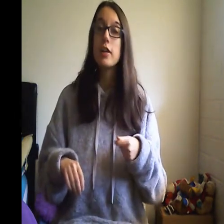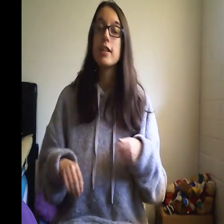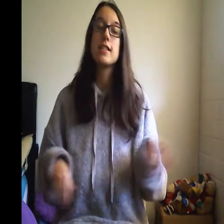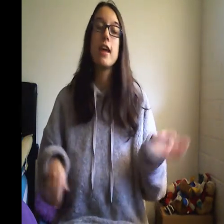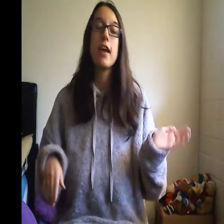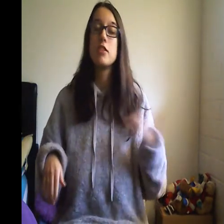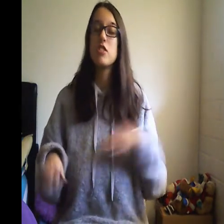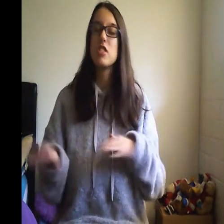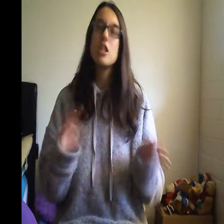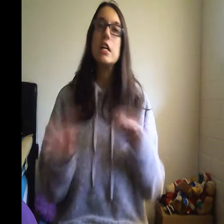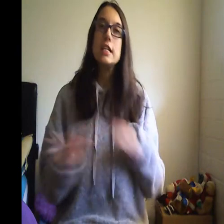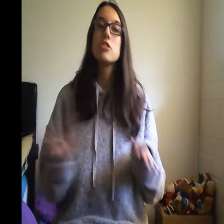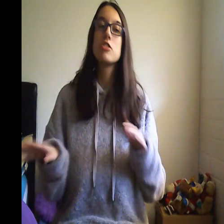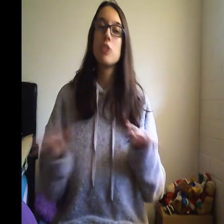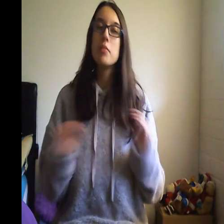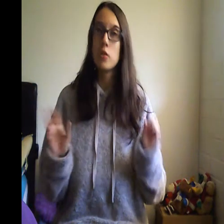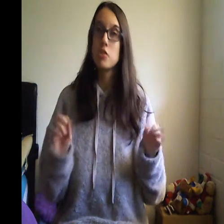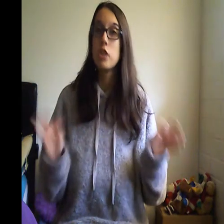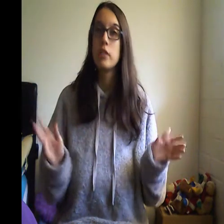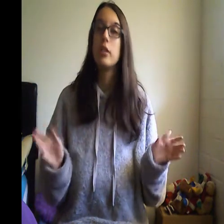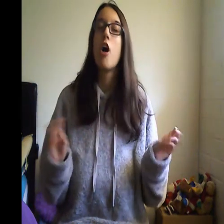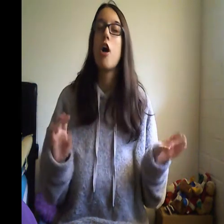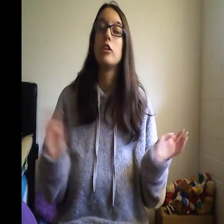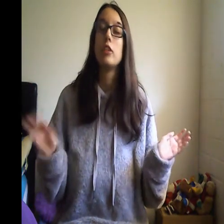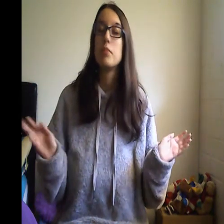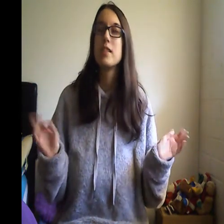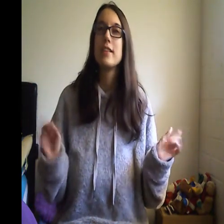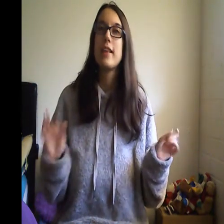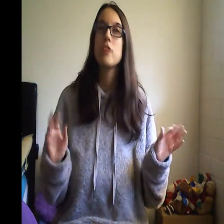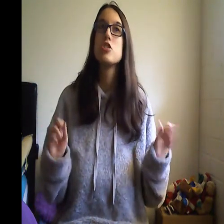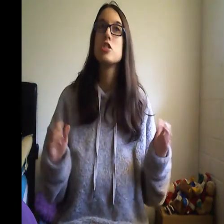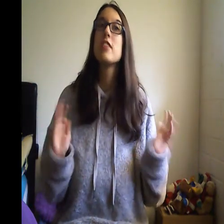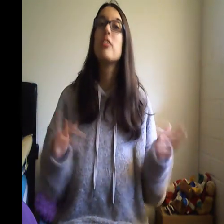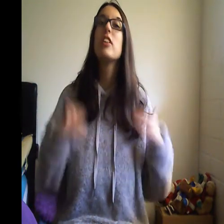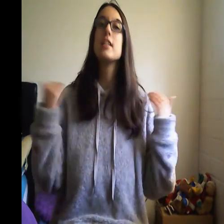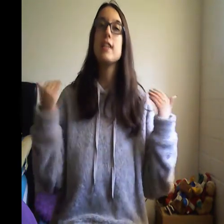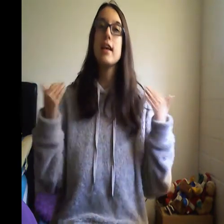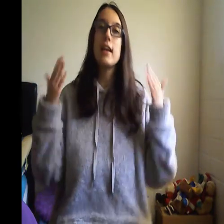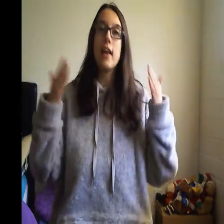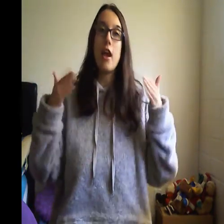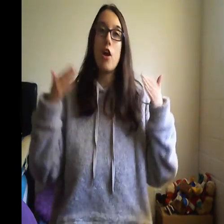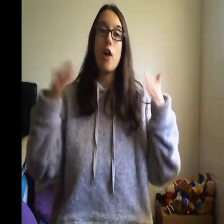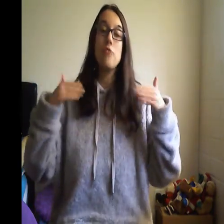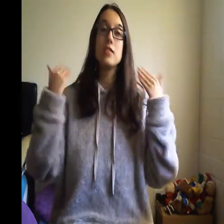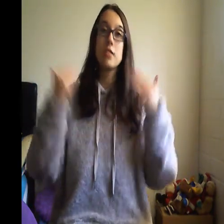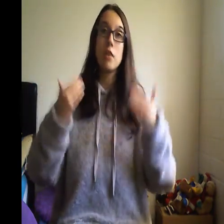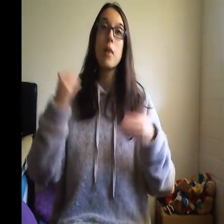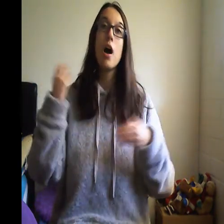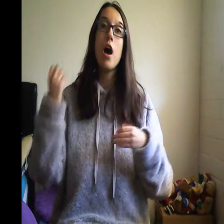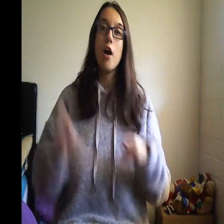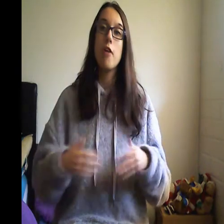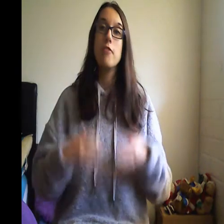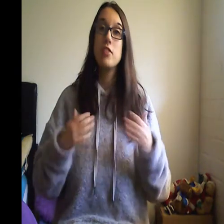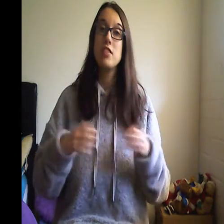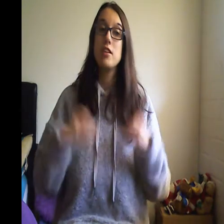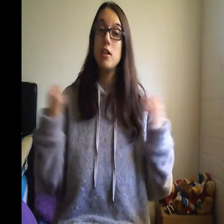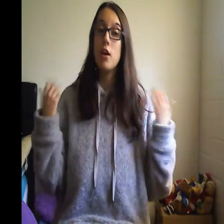under it and just scrub it of course gently on your lips and that should definitely take care of some of